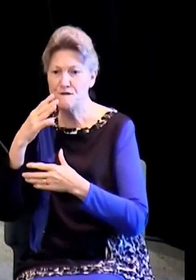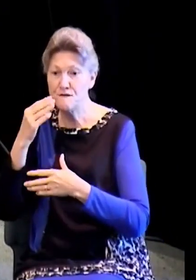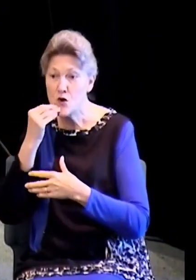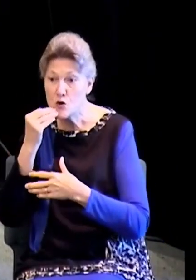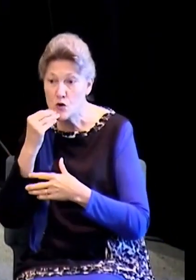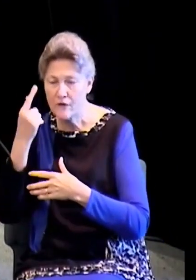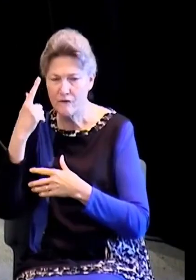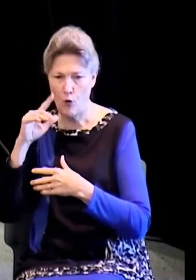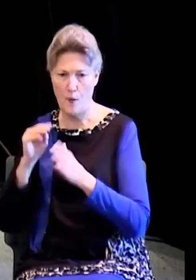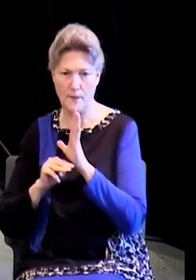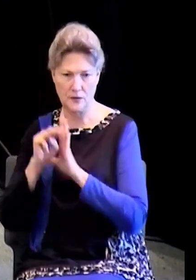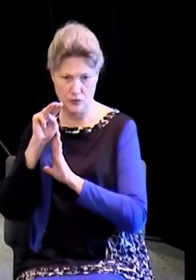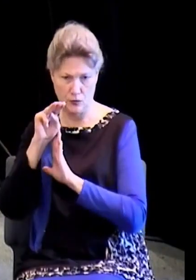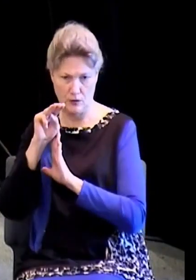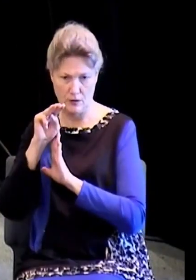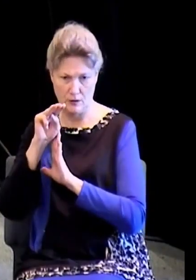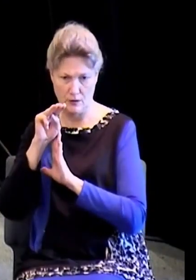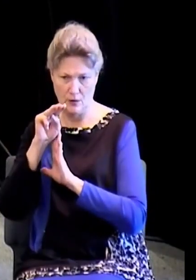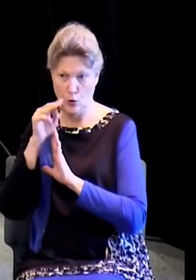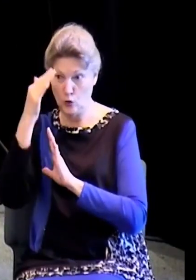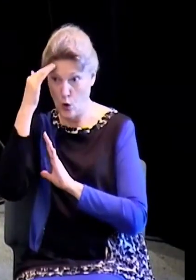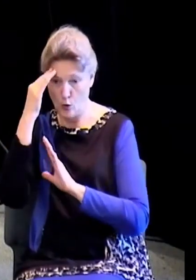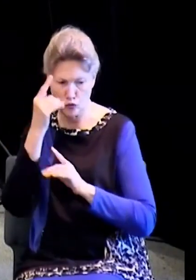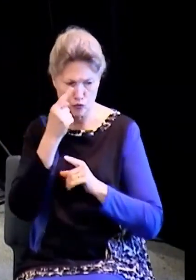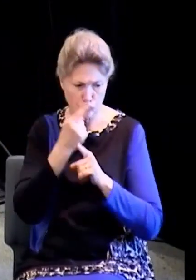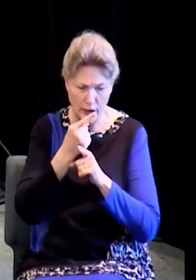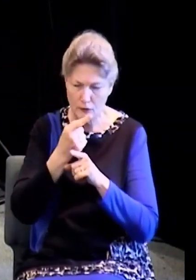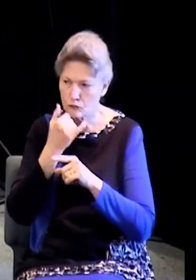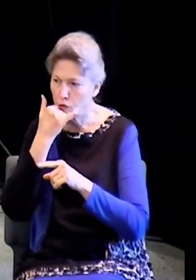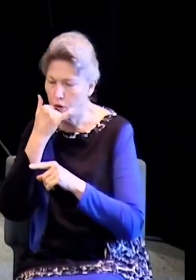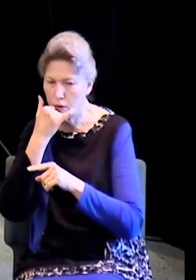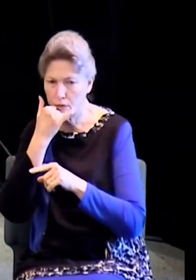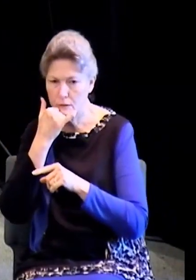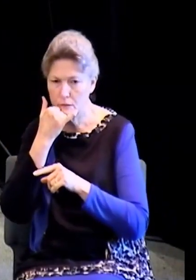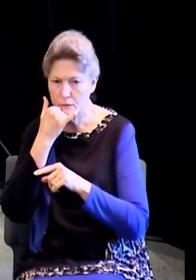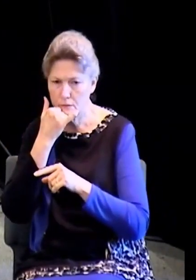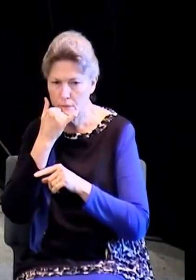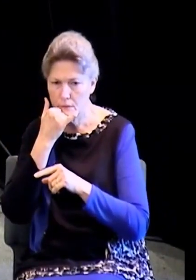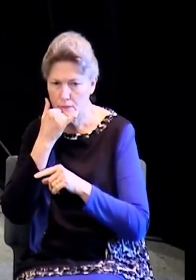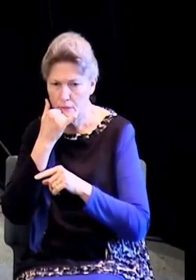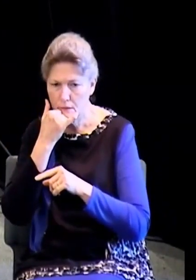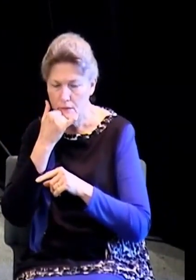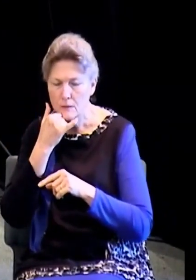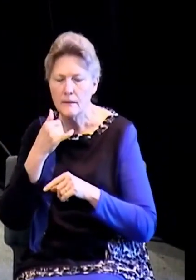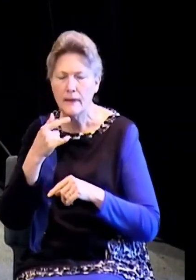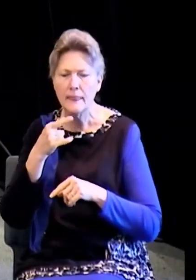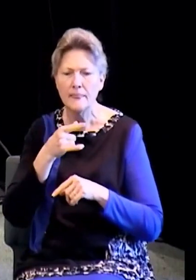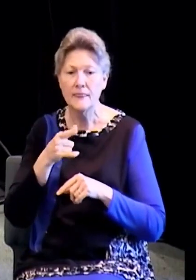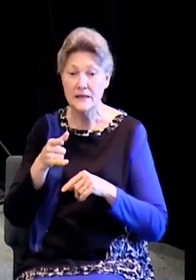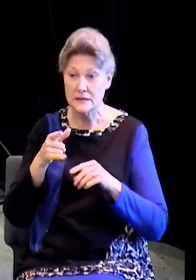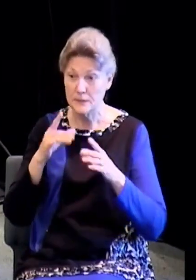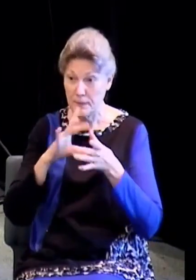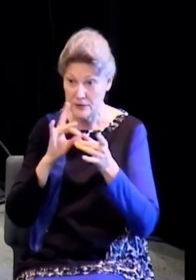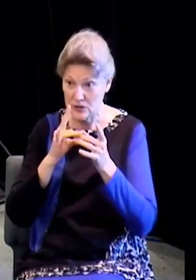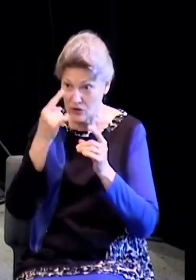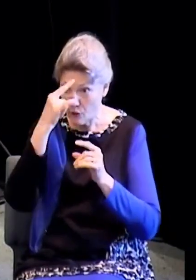telling right from wrong. This is to the church who should know between right and wrong.